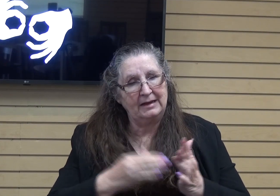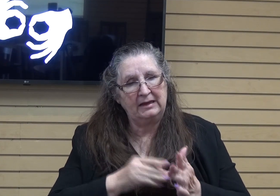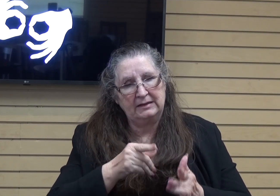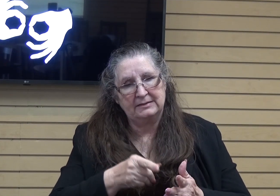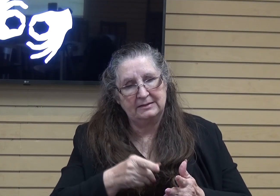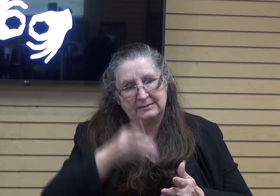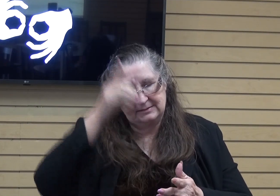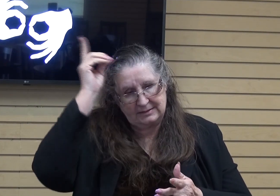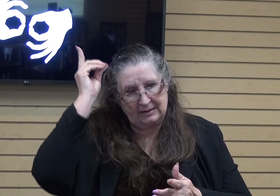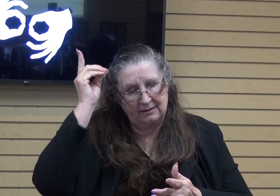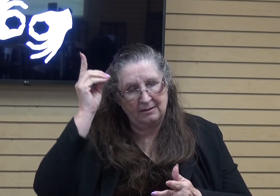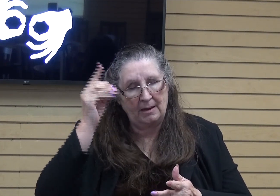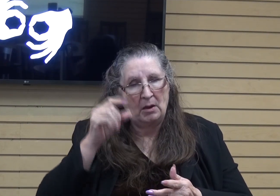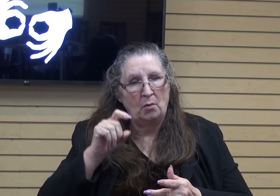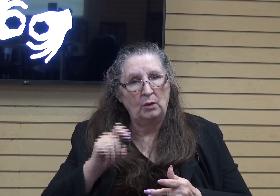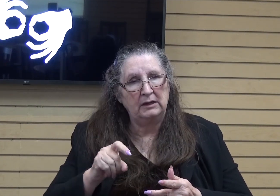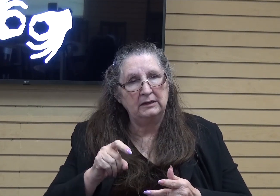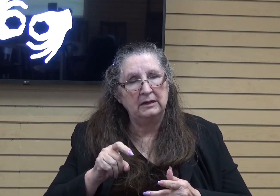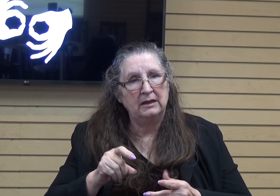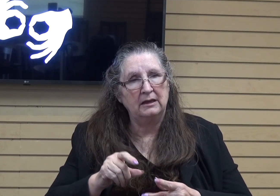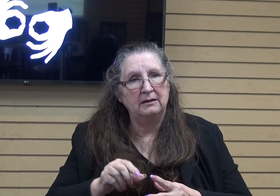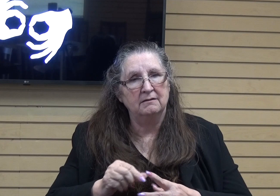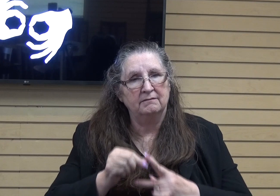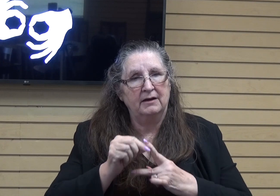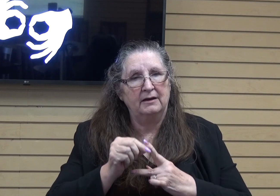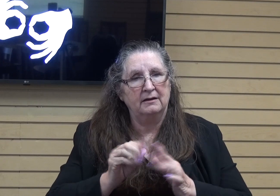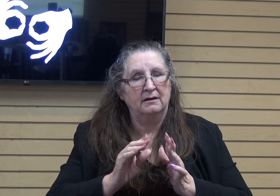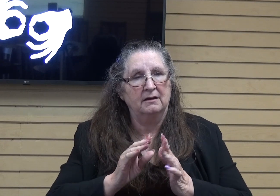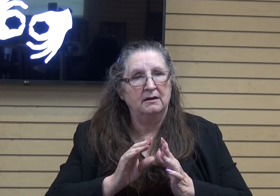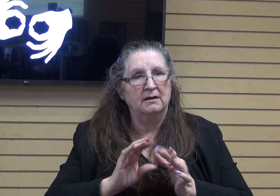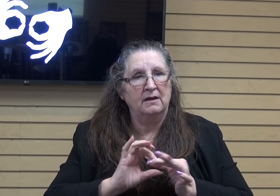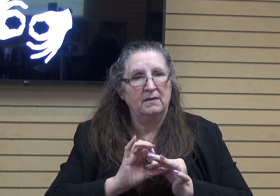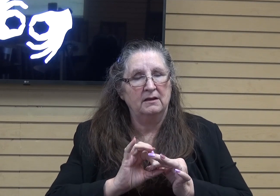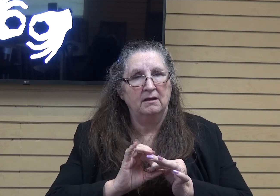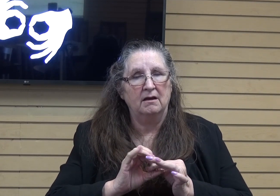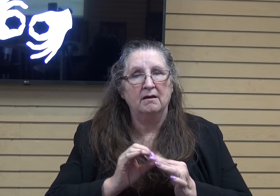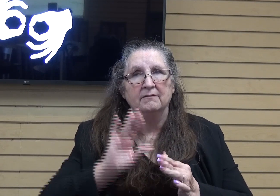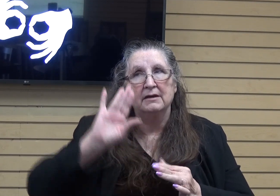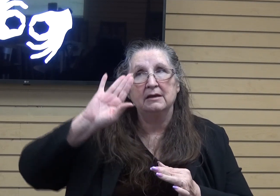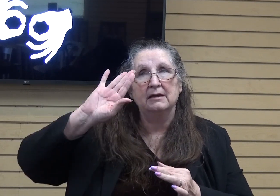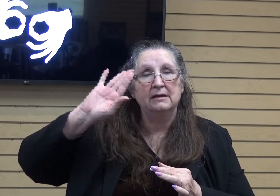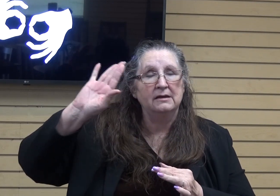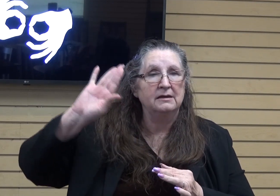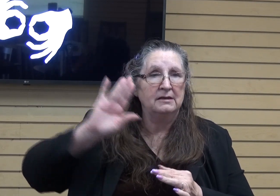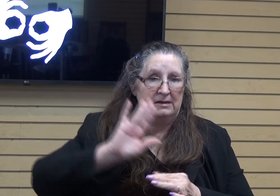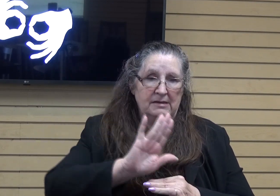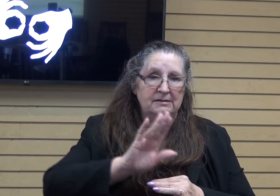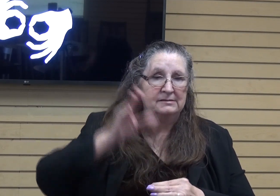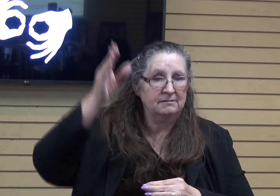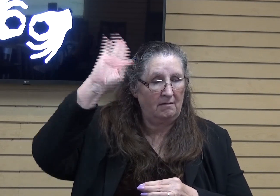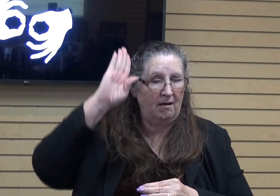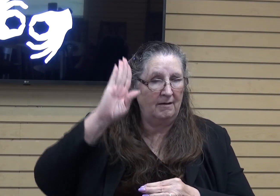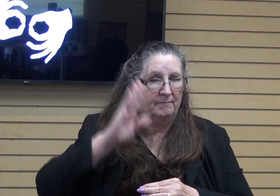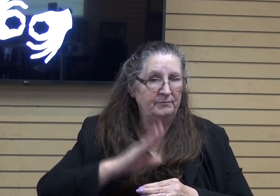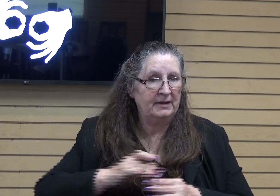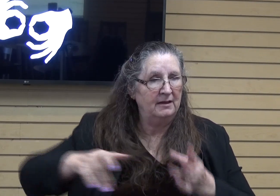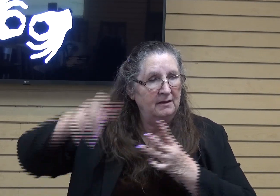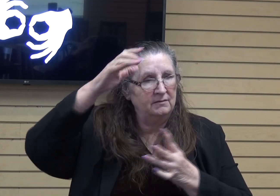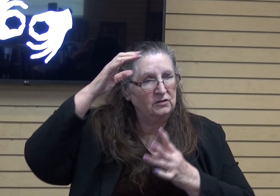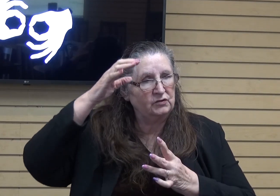Daniel unless we find it in connection with the law of his God. So the storm of the vision